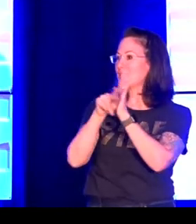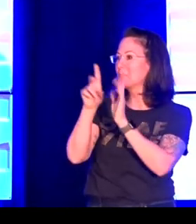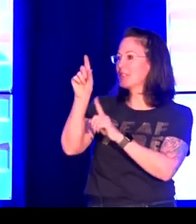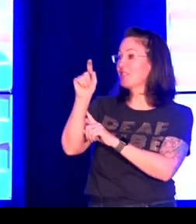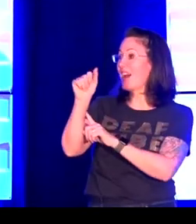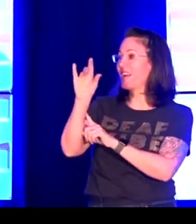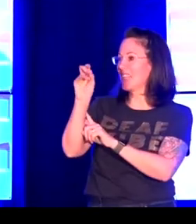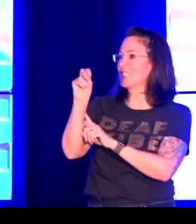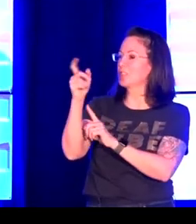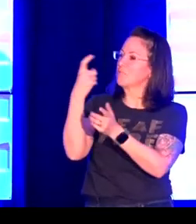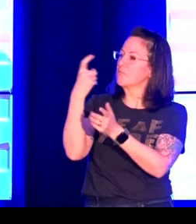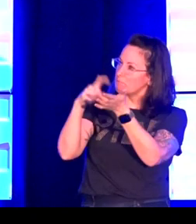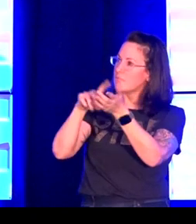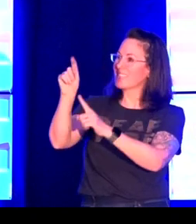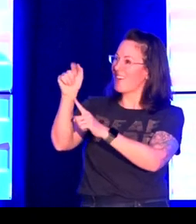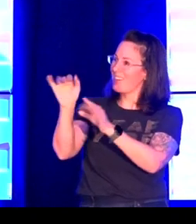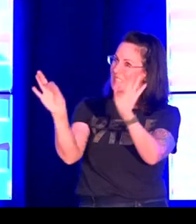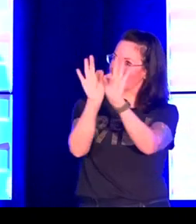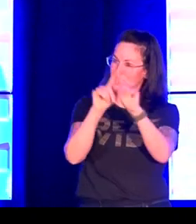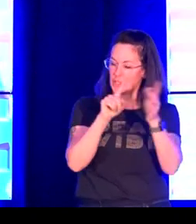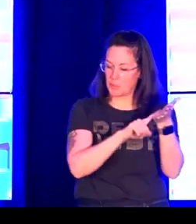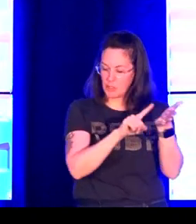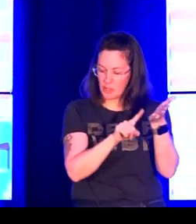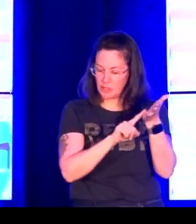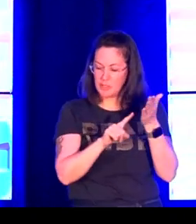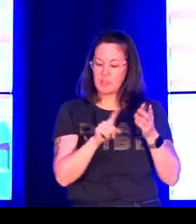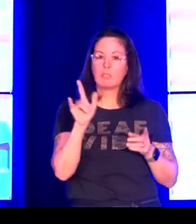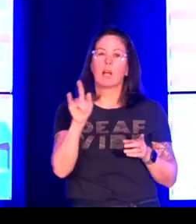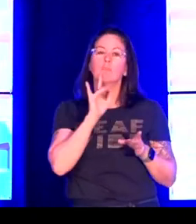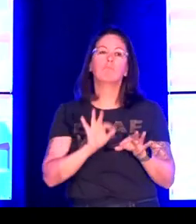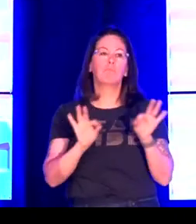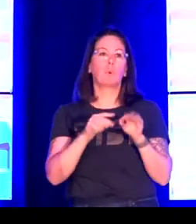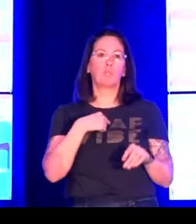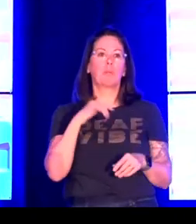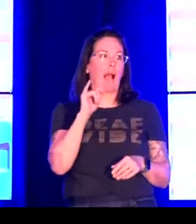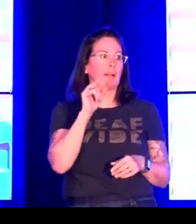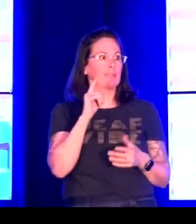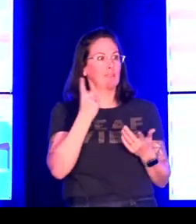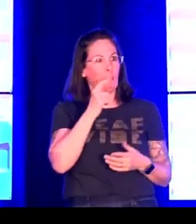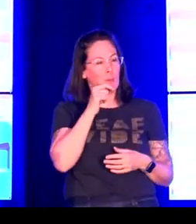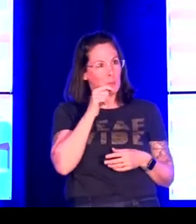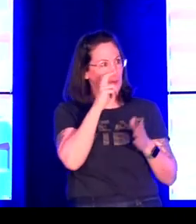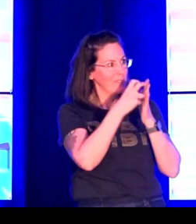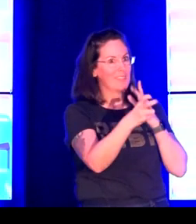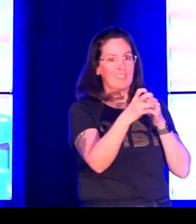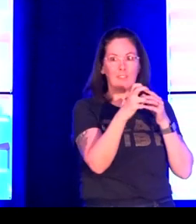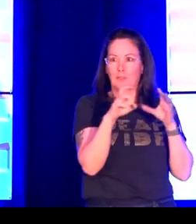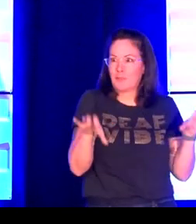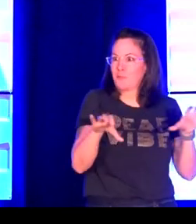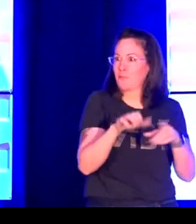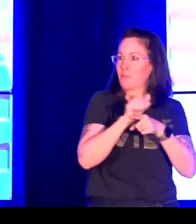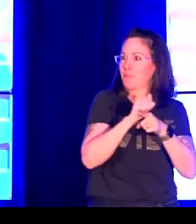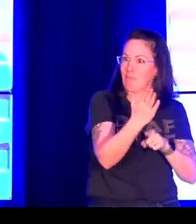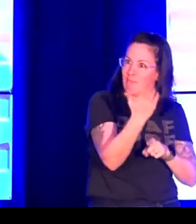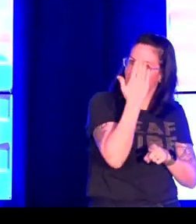Now, fortunately, we have the Austin Principles that recognizes, or excuse me, that refers to the fact that